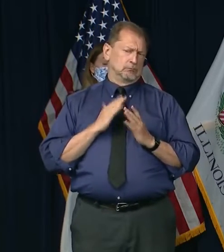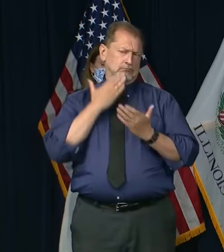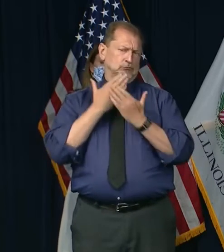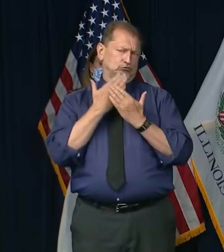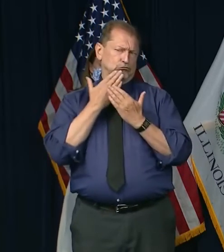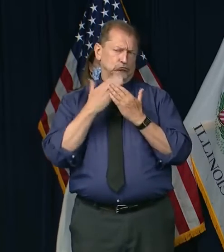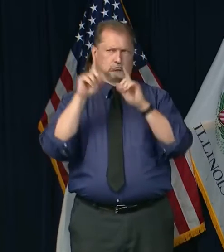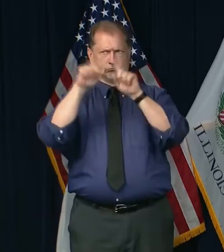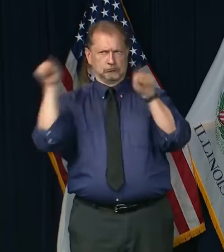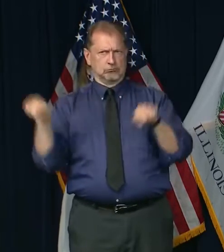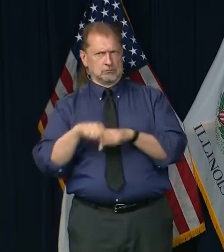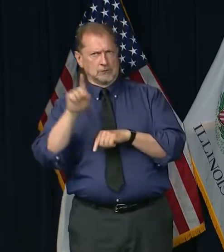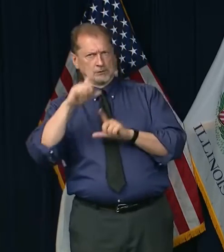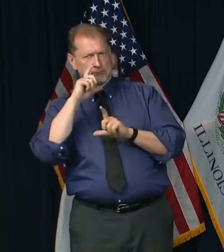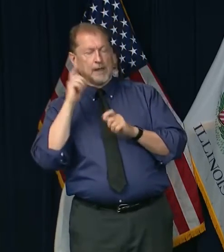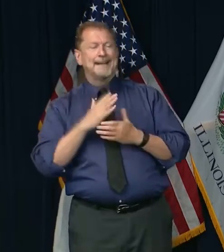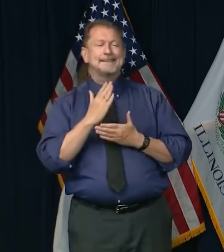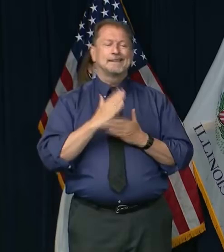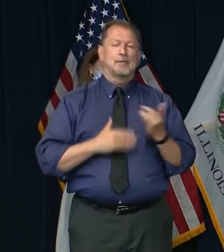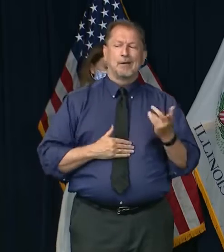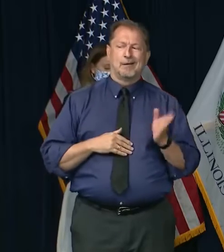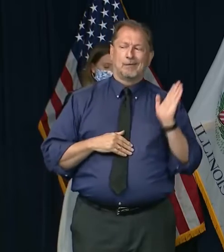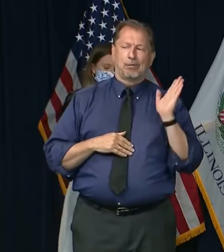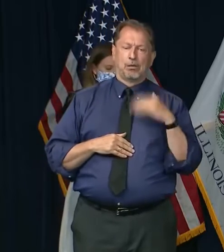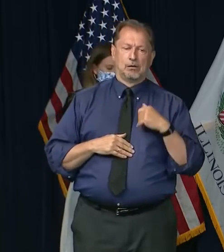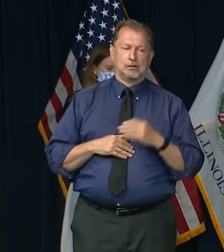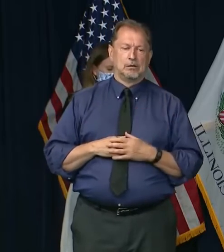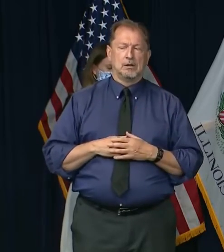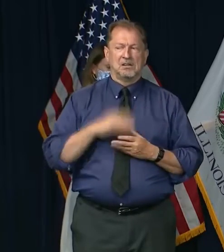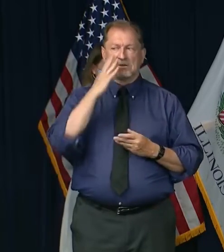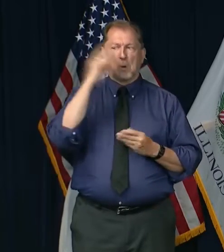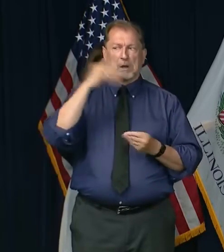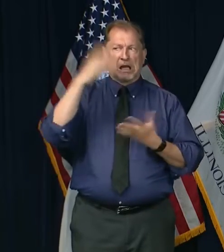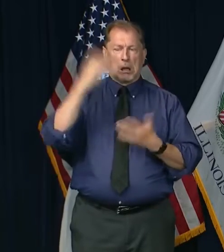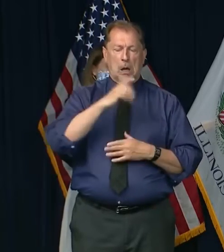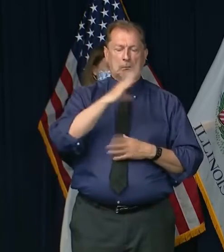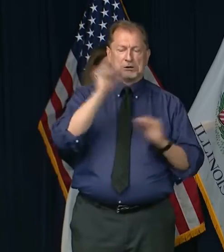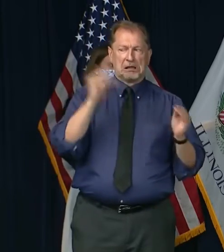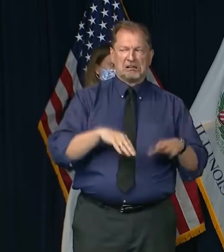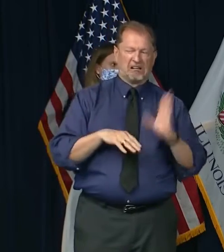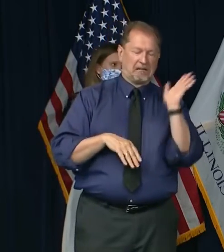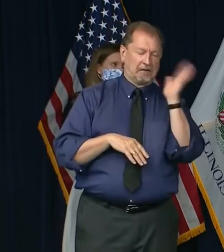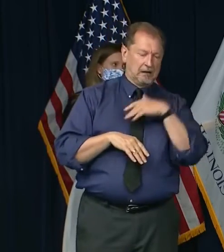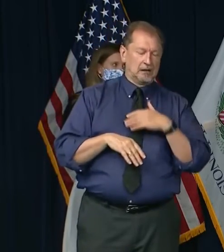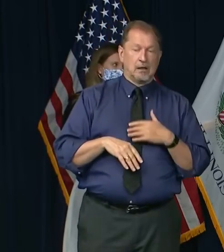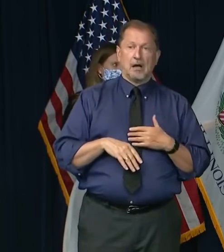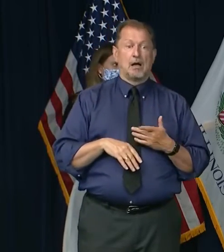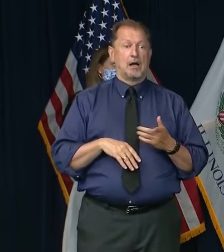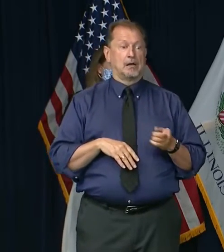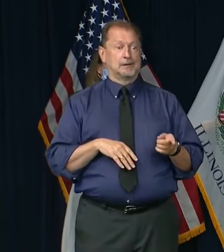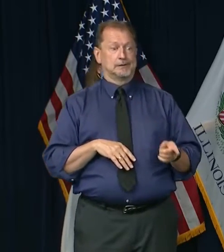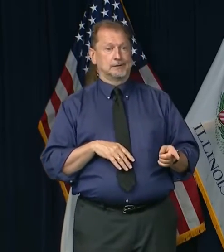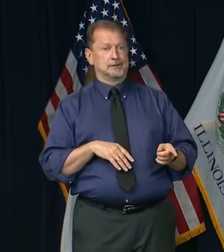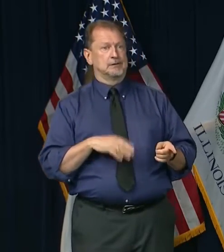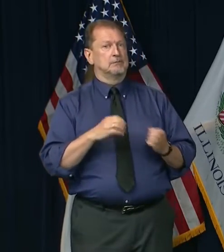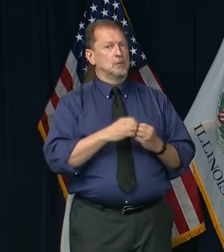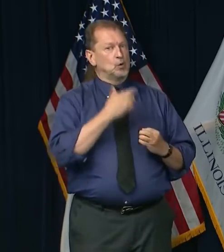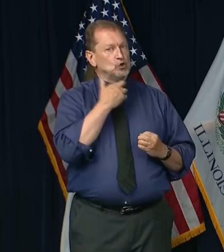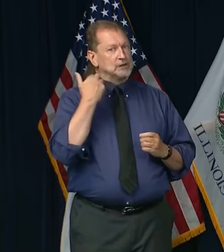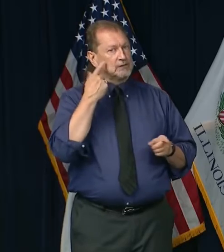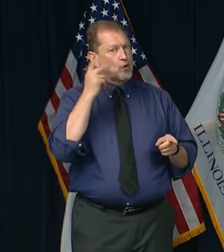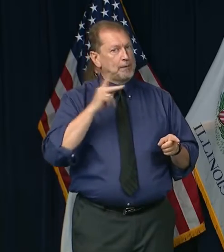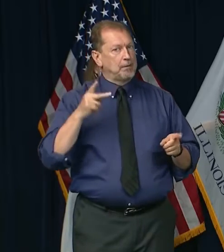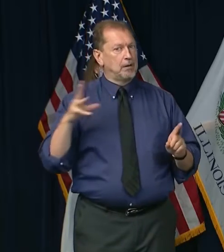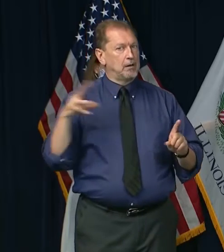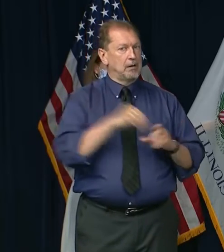There are some scofflaws that have just, you know, thrown caution to the wind and unfortunately made it much riskier for